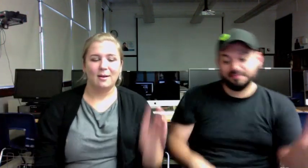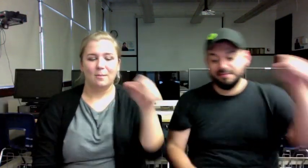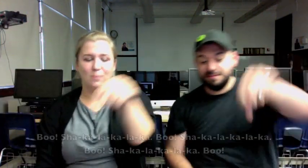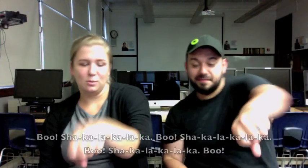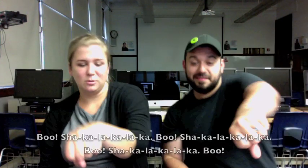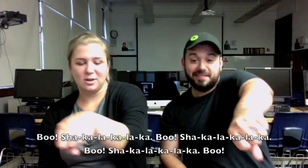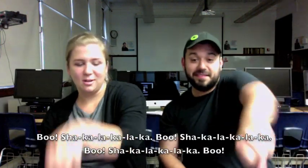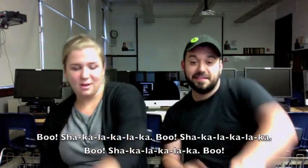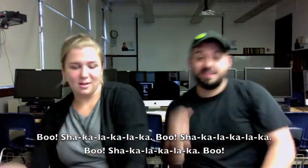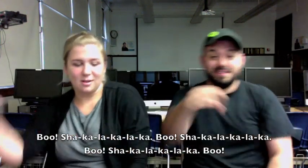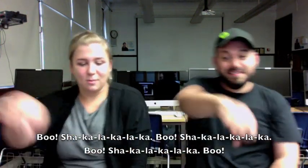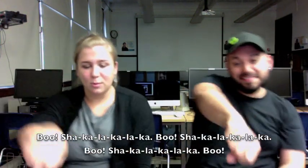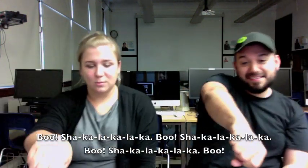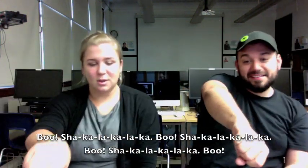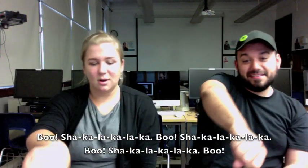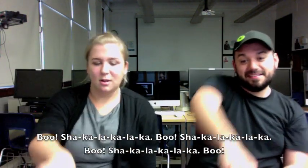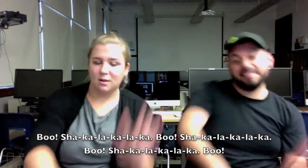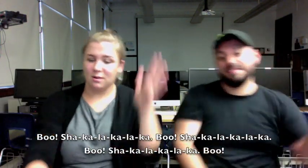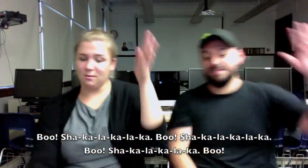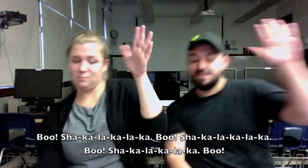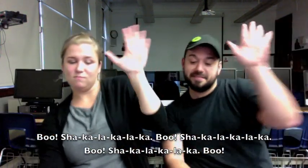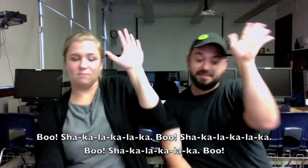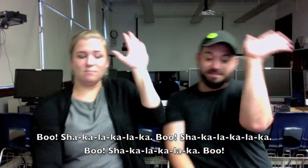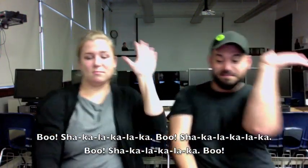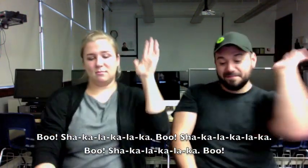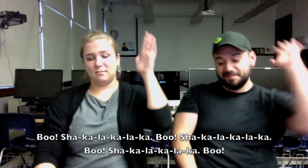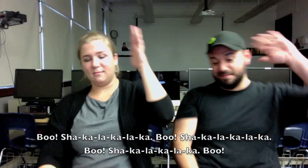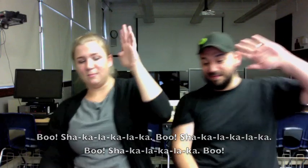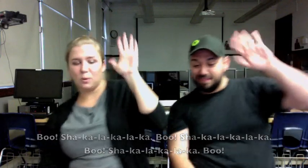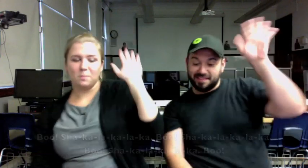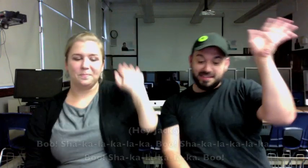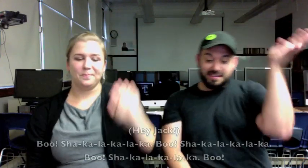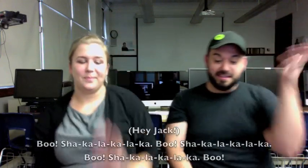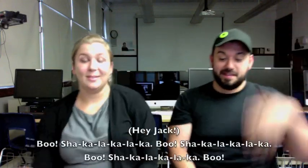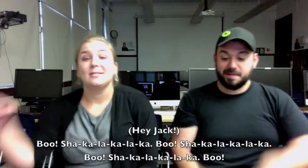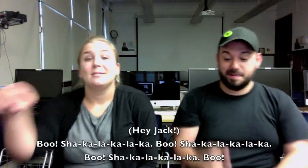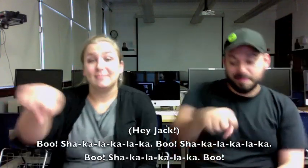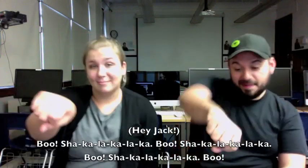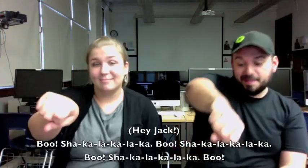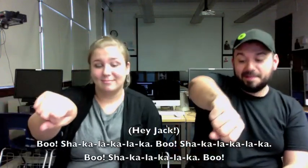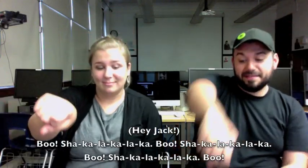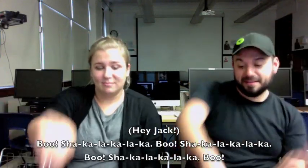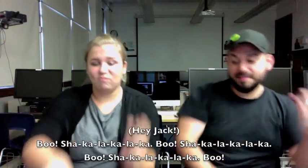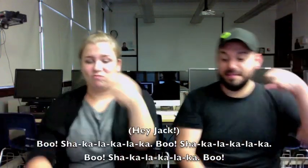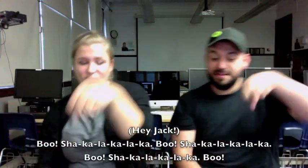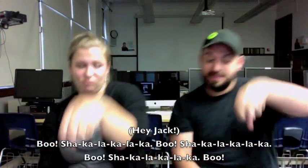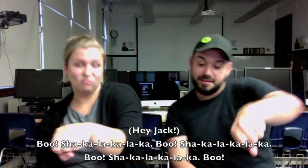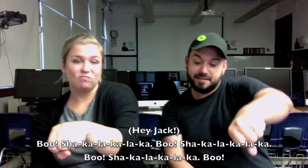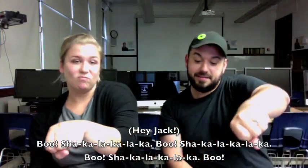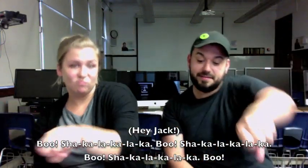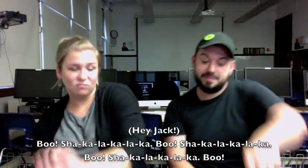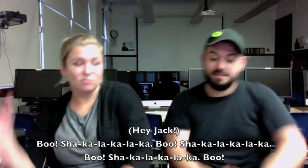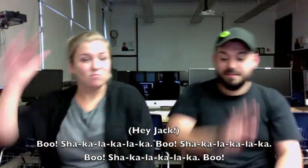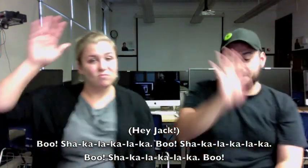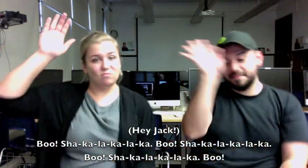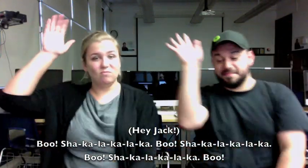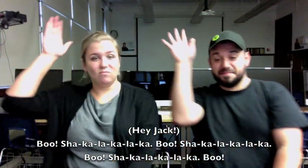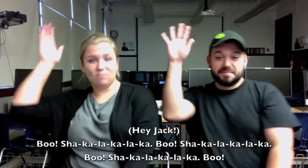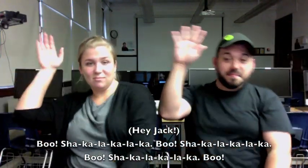Boo-shack-a-lack-a-boo, shack-a-lack-a-lack-a-boo Hey Jack, shack-a-lack-a-lack-a-boo, shack-a-lack